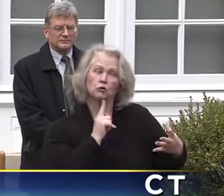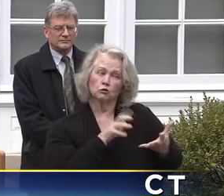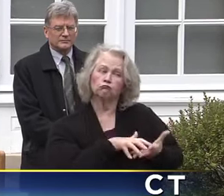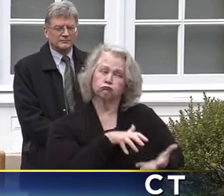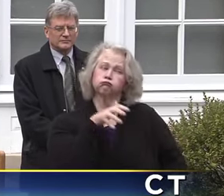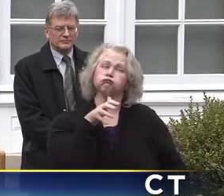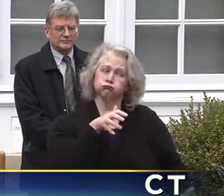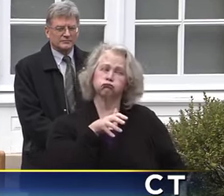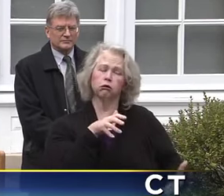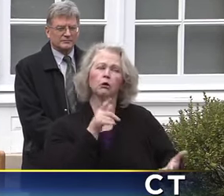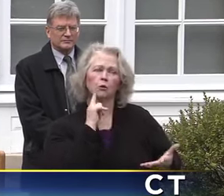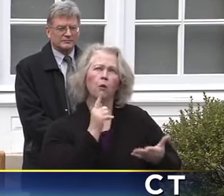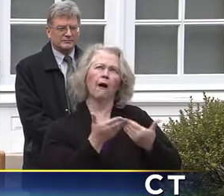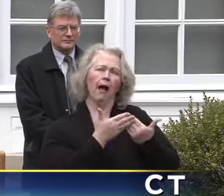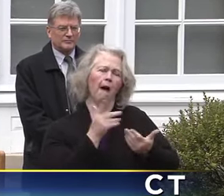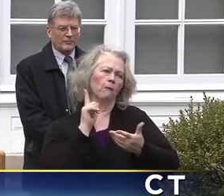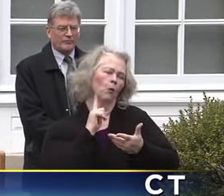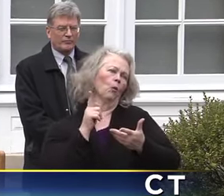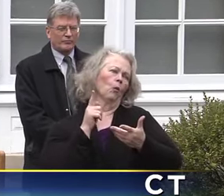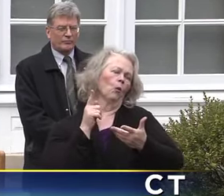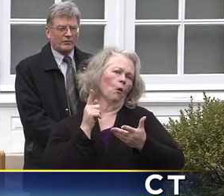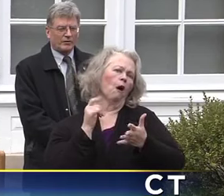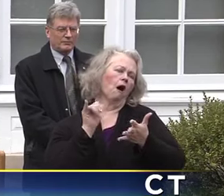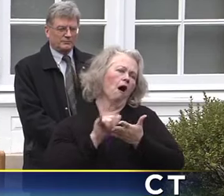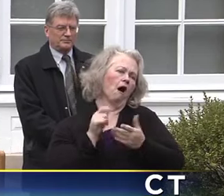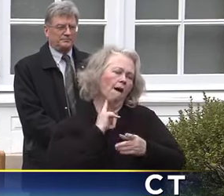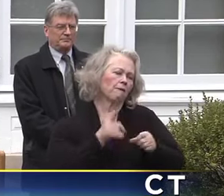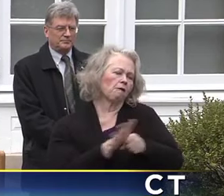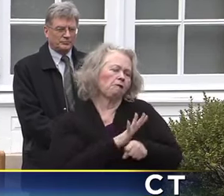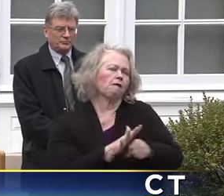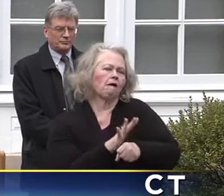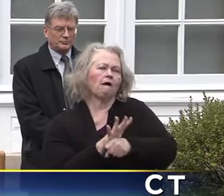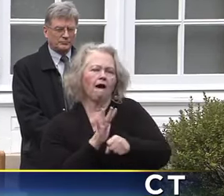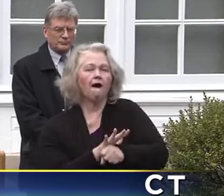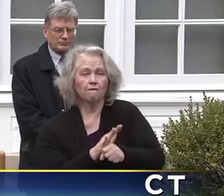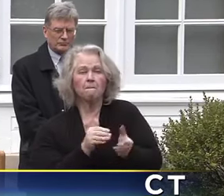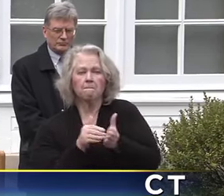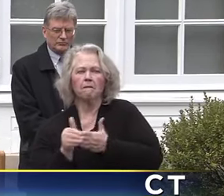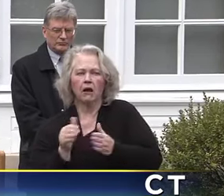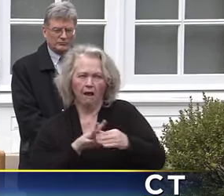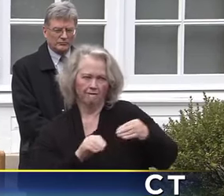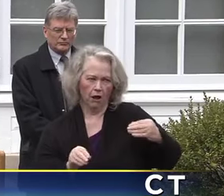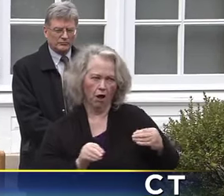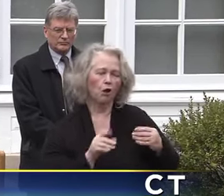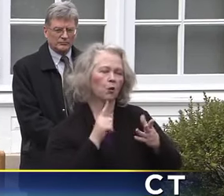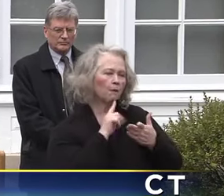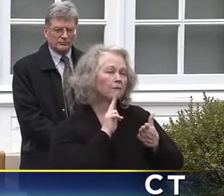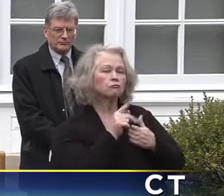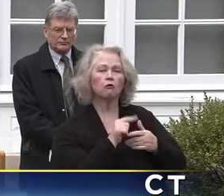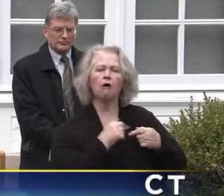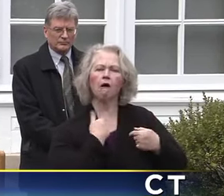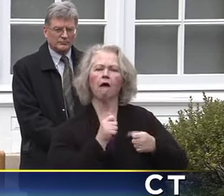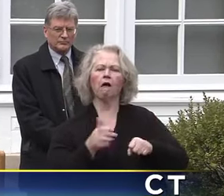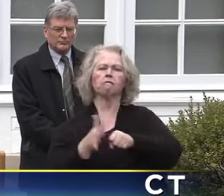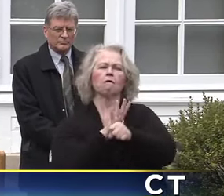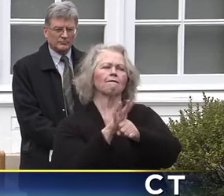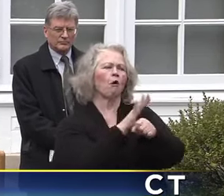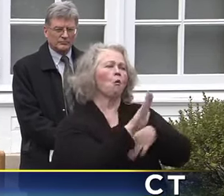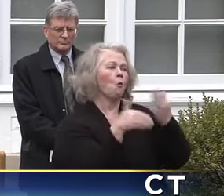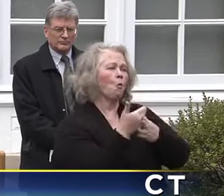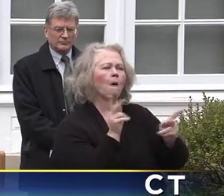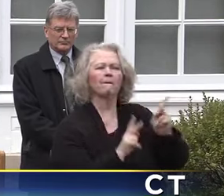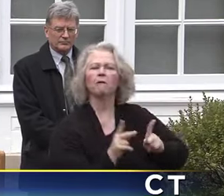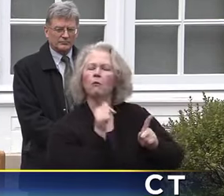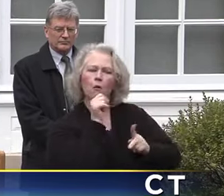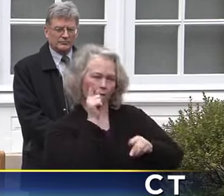dollars as a reimbursement. That will be very helpful to make sure that nobody goes without health care. Everybody will have that